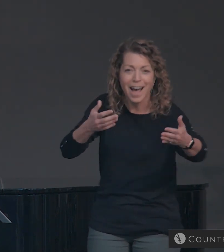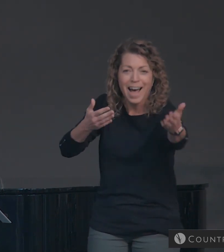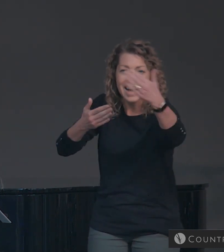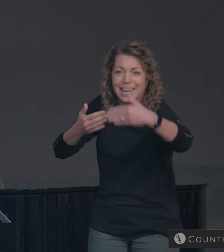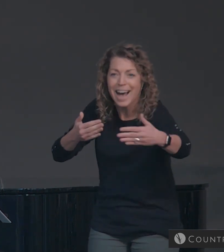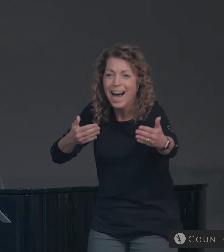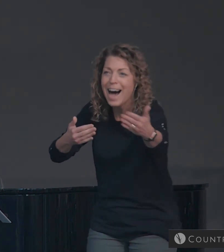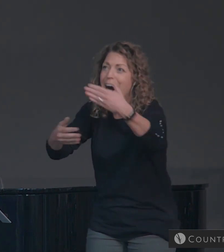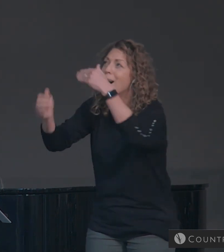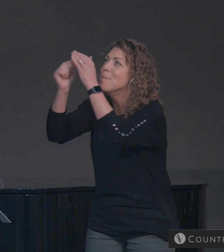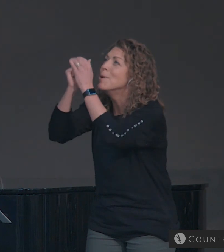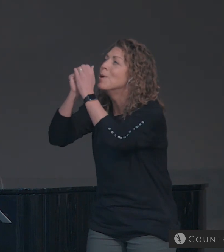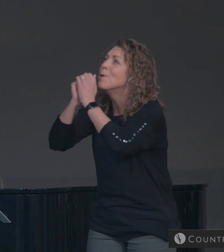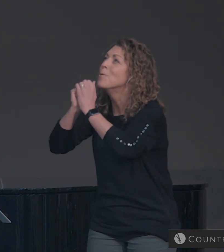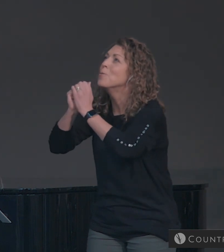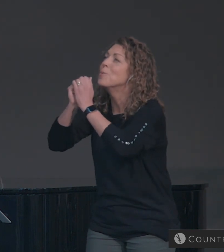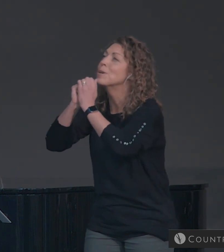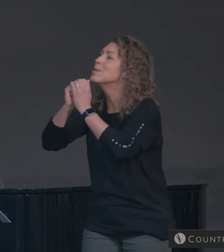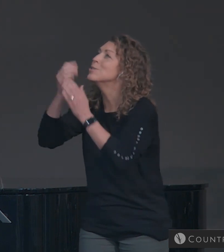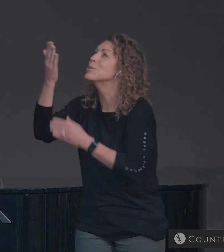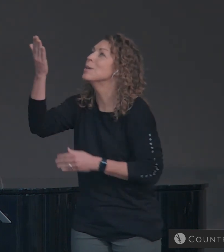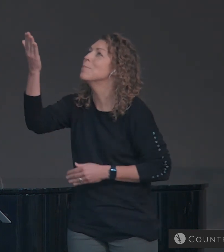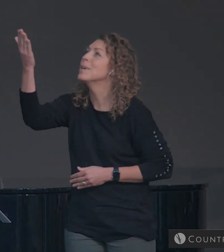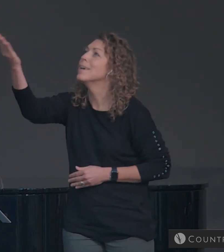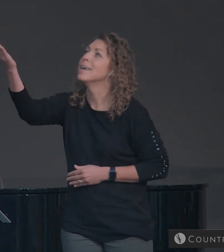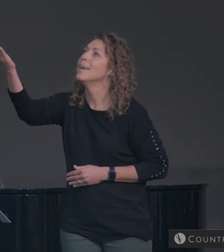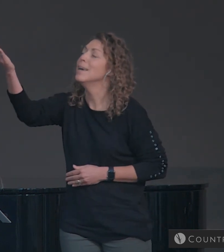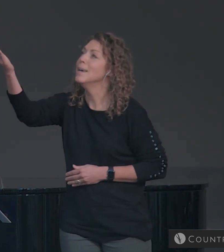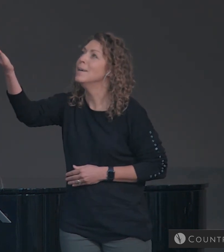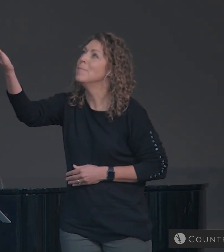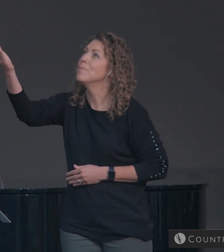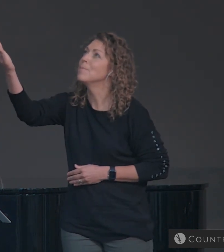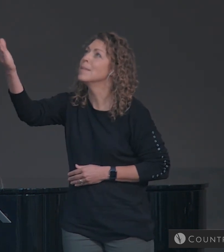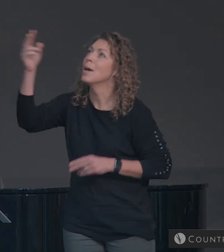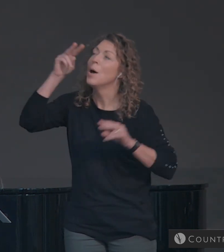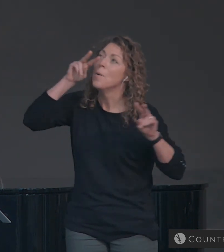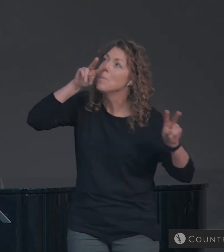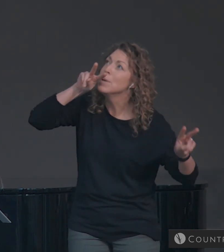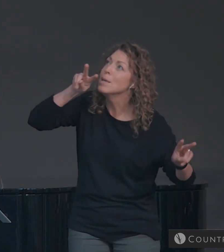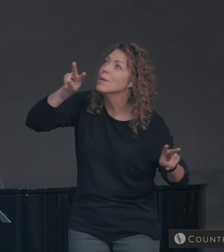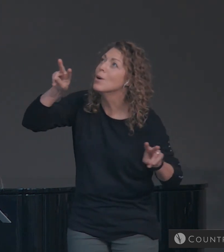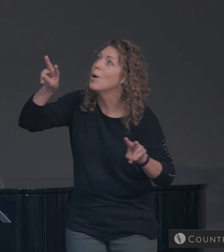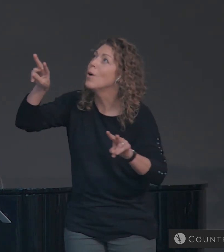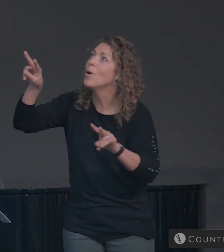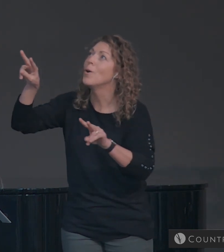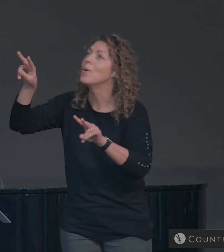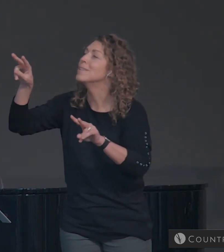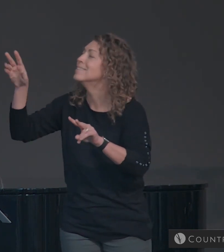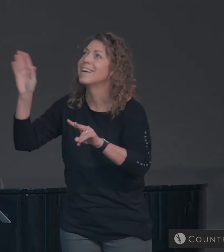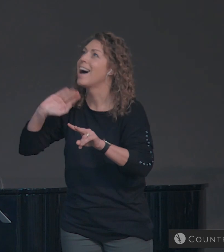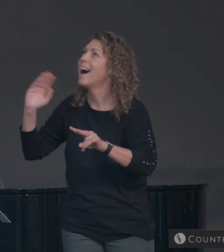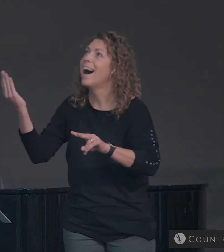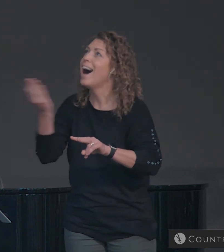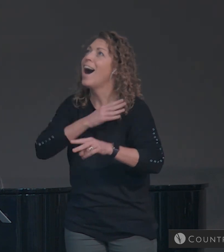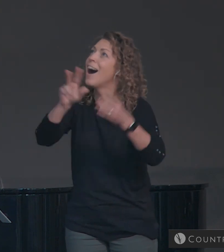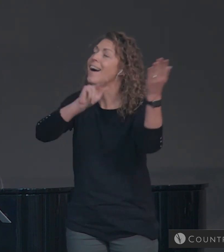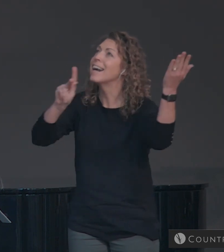Come let us adore Him Behold